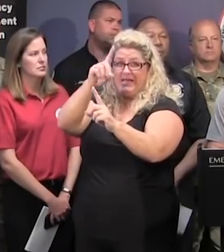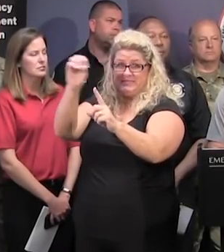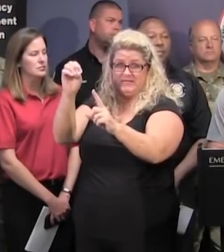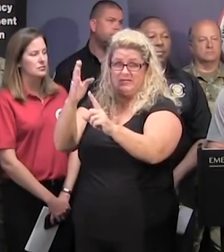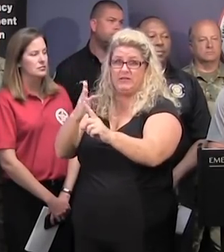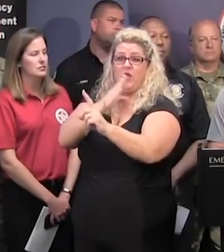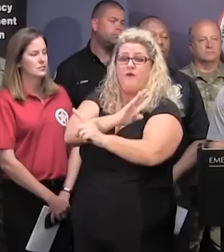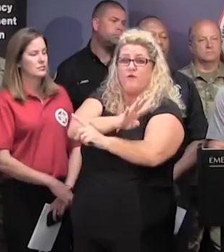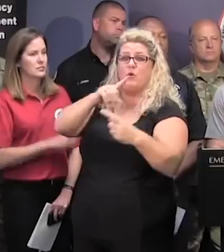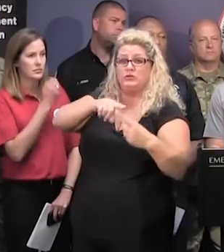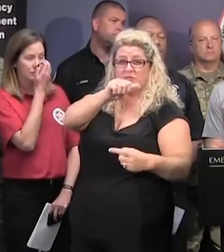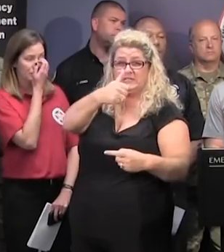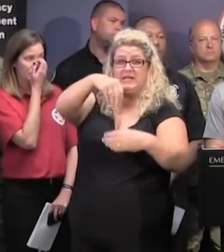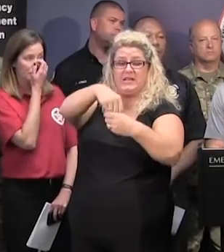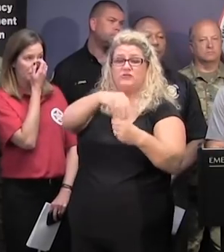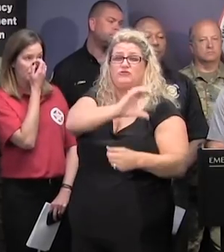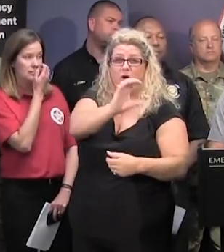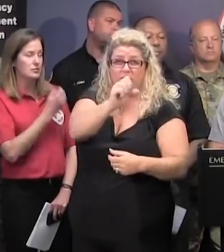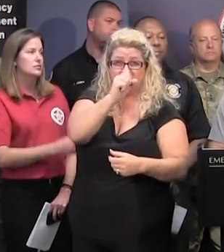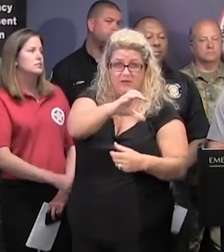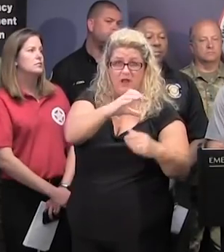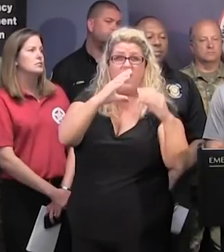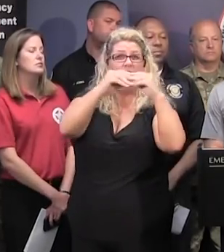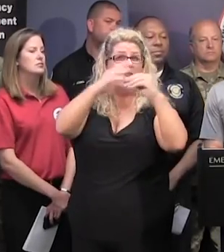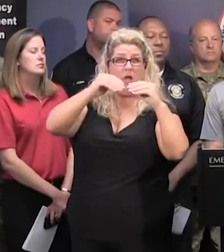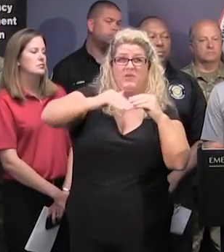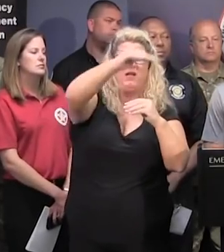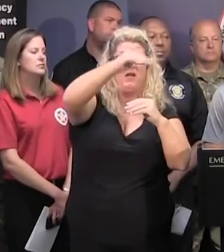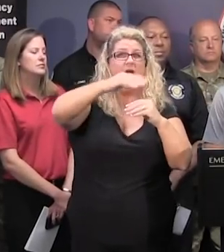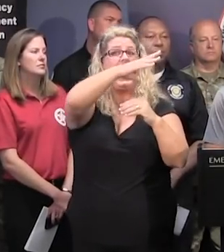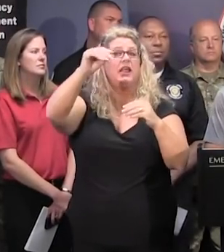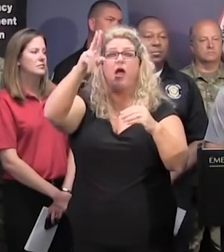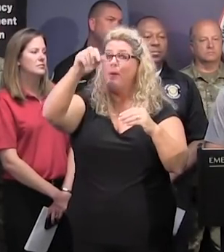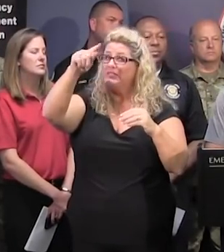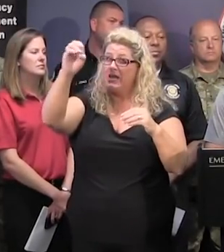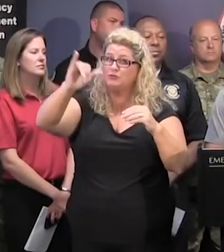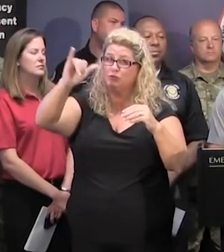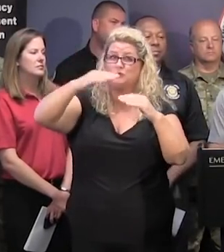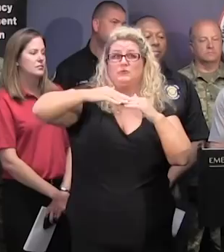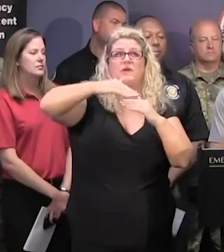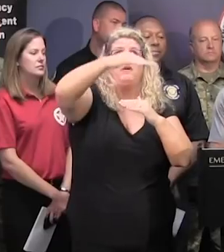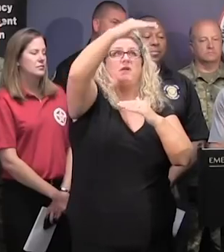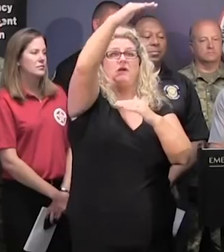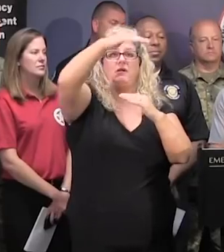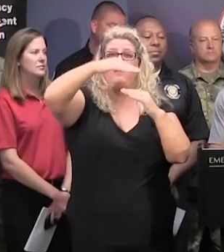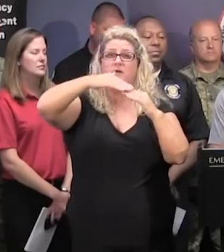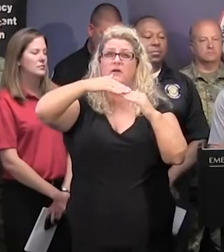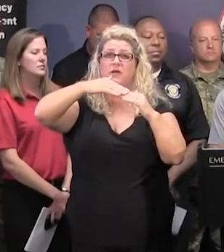and then 4 to 10 inches in the Charleston, Columbia areas, and even into parts of the upstate, with lesser amounts across